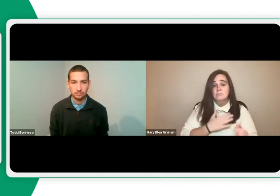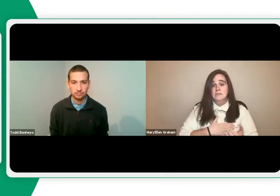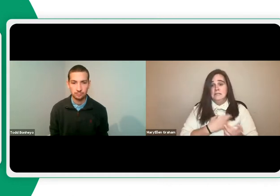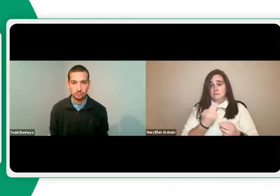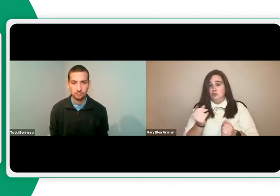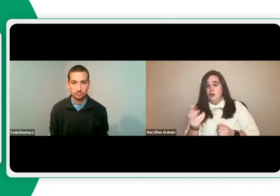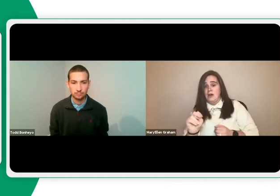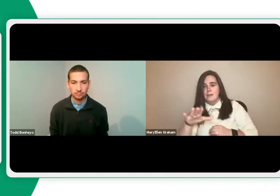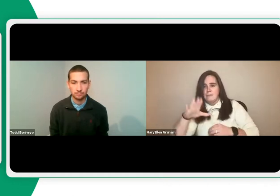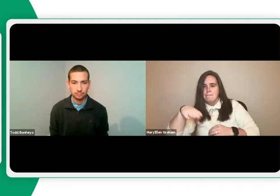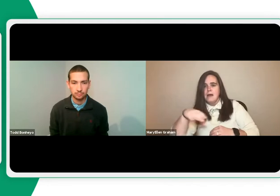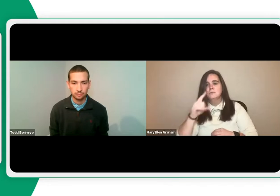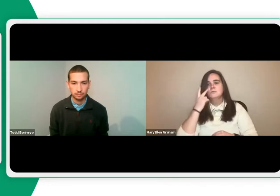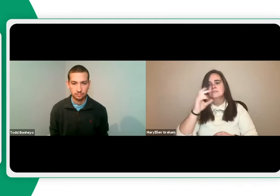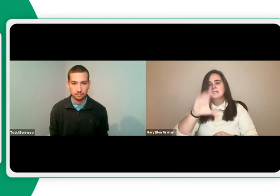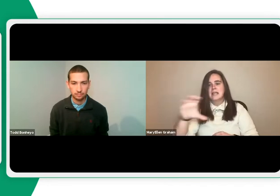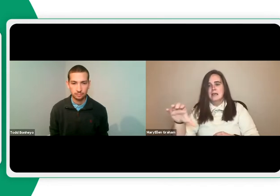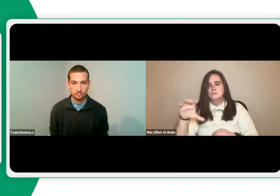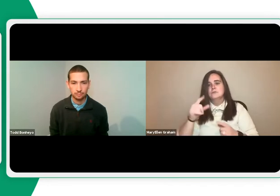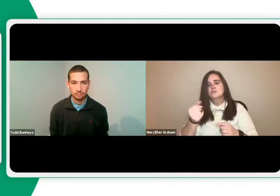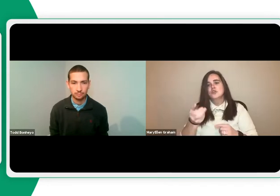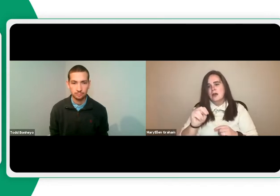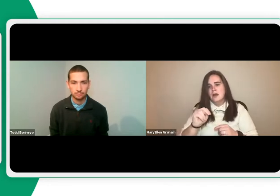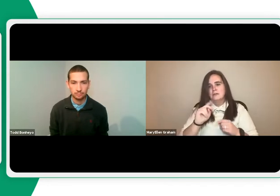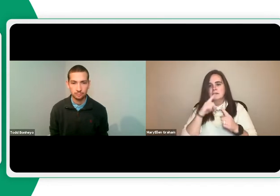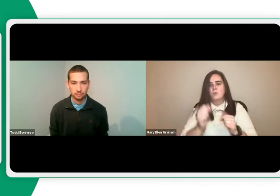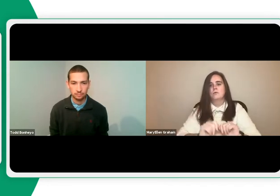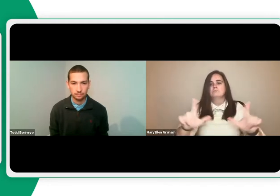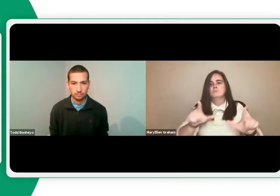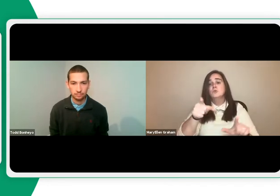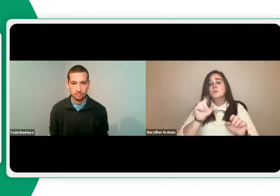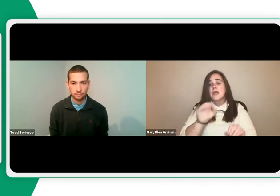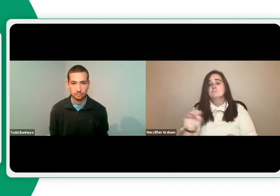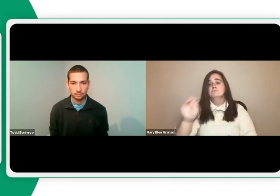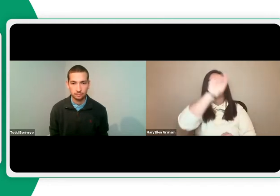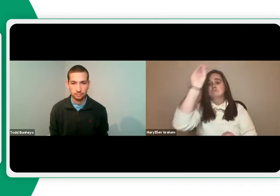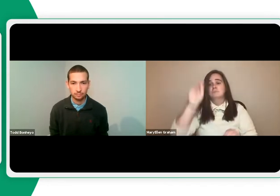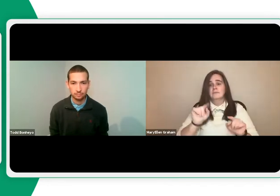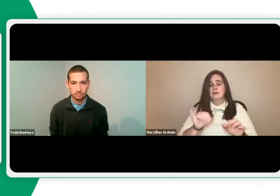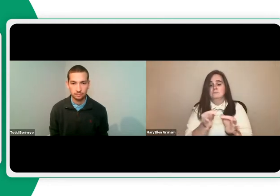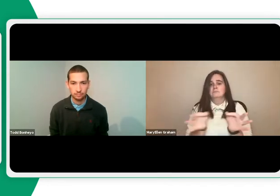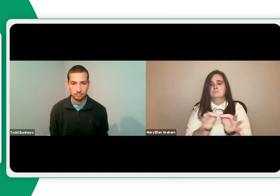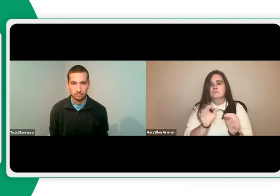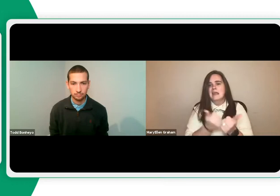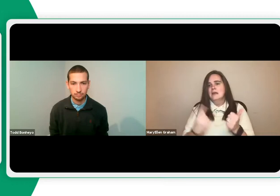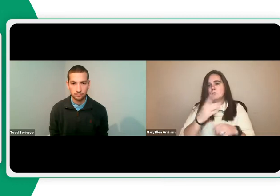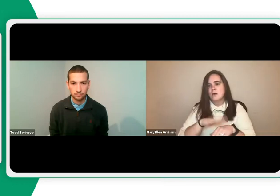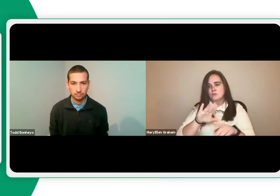on so you can hear the voice interpreters through the whole presentation. Also, if you need closed captioning, click the button at the bottom that says closed